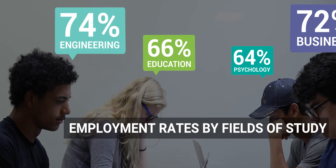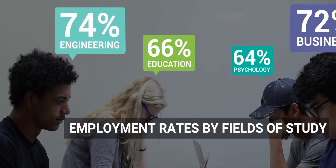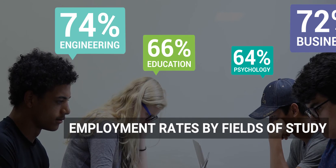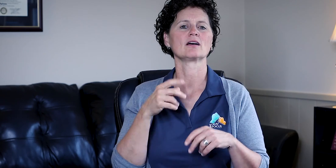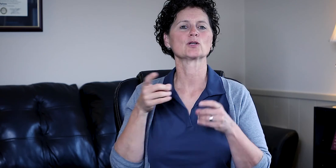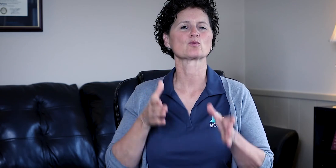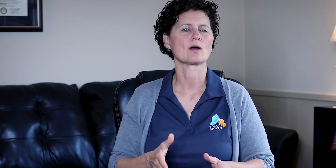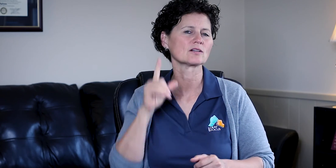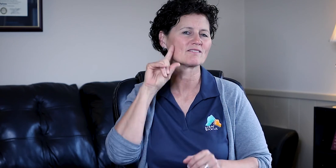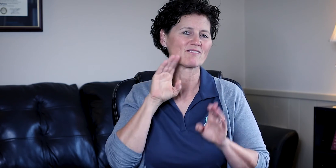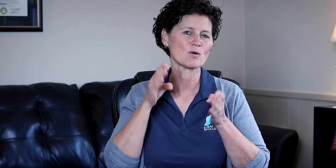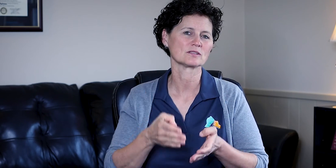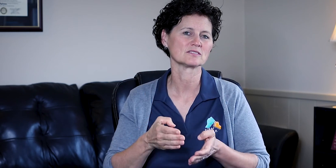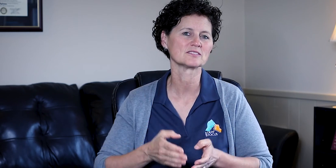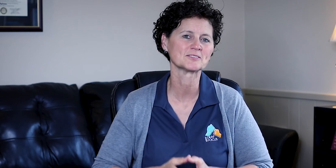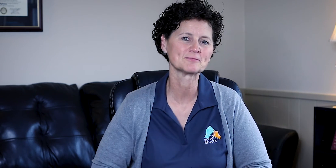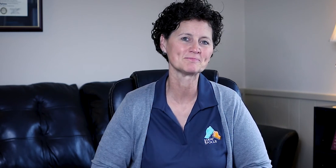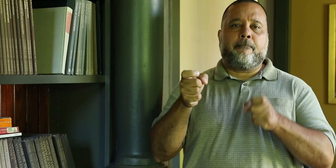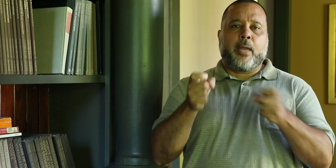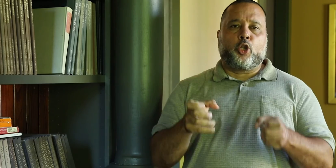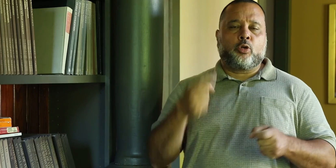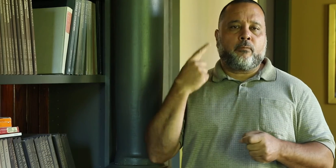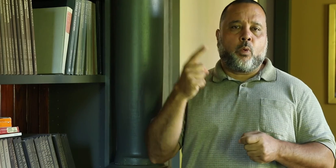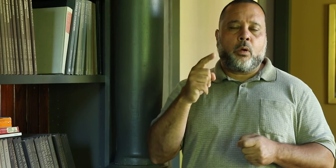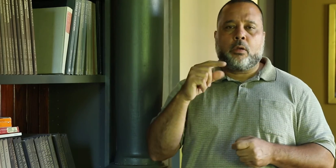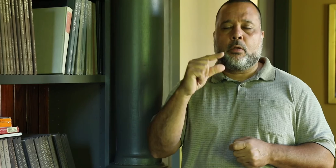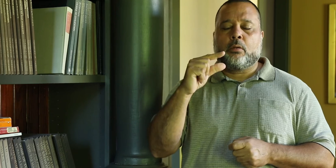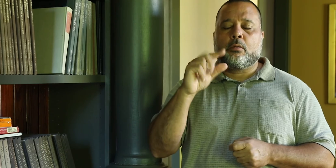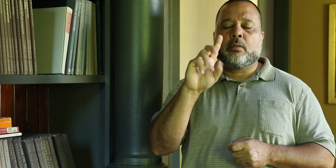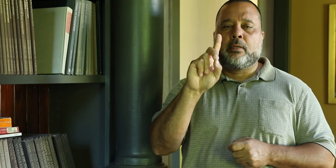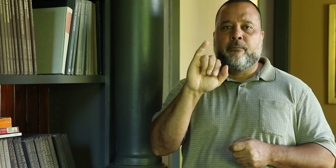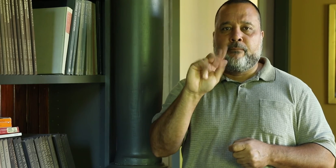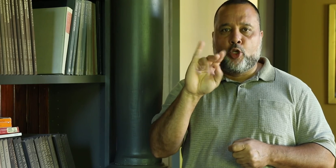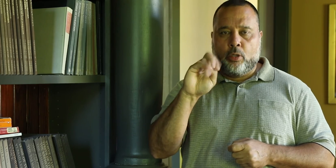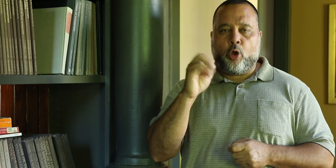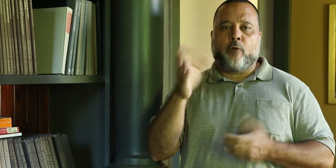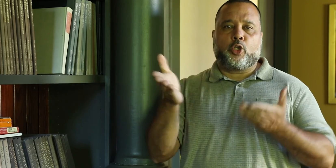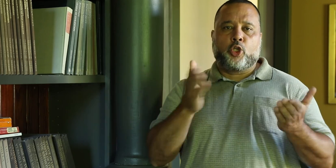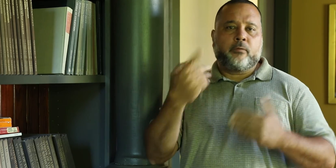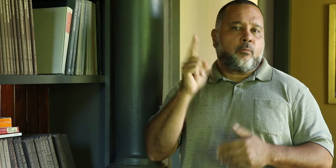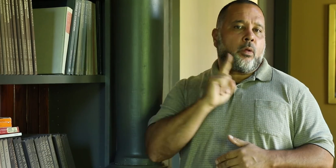I am the director of Deaf Focus. I am a manager for the Division of Services for the Deaf and Hard of Hearing.